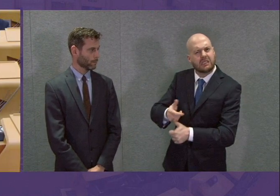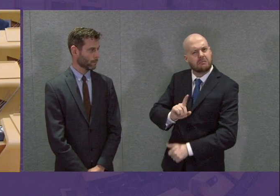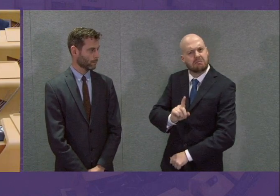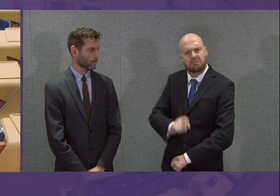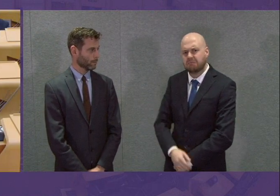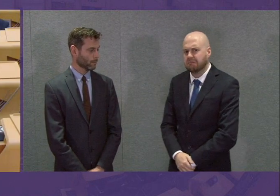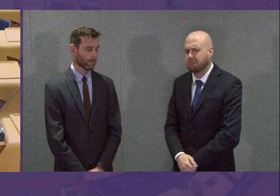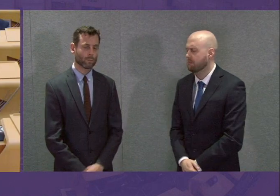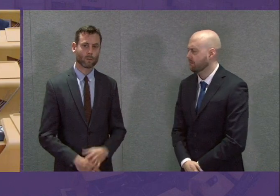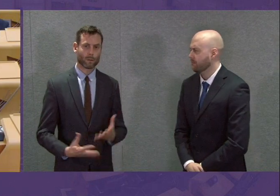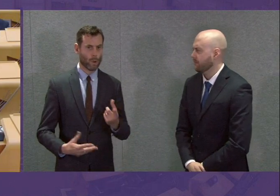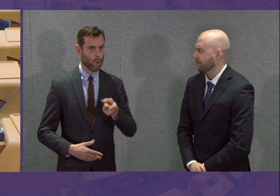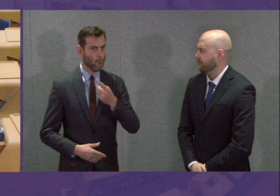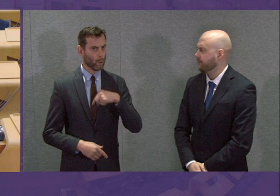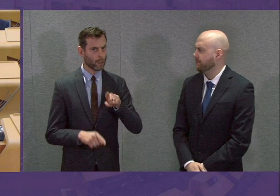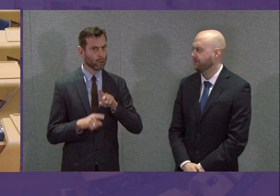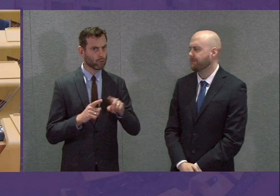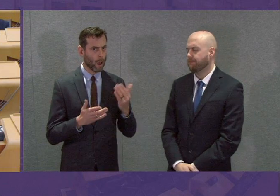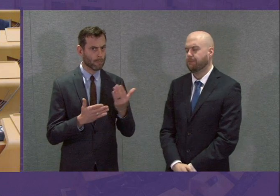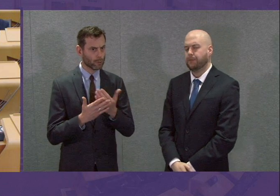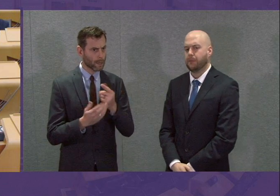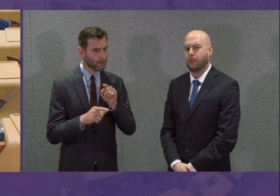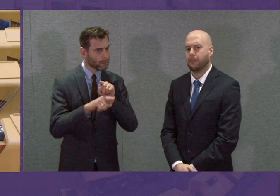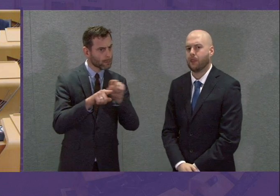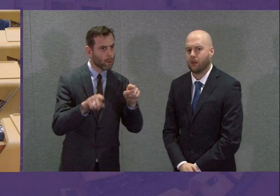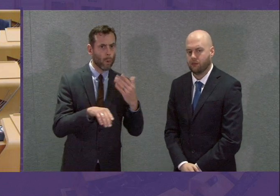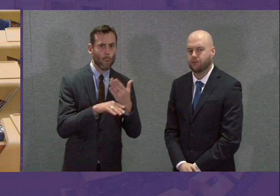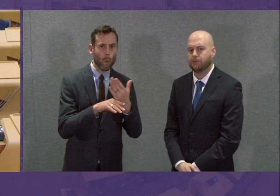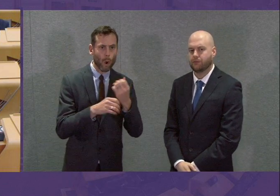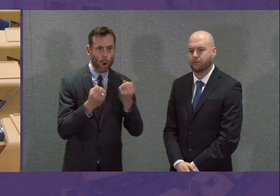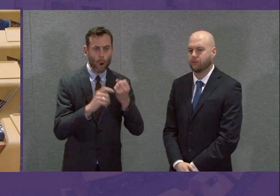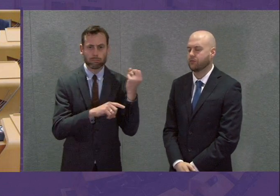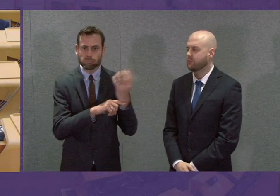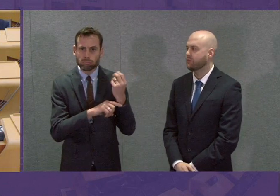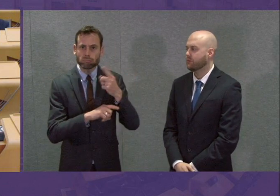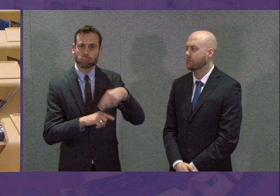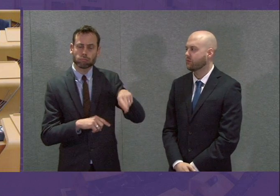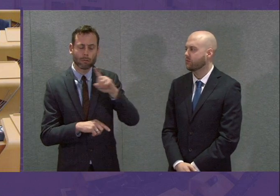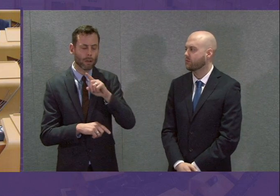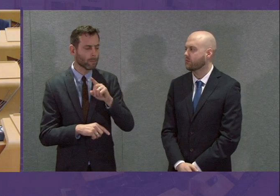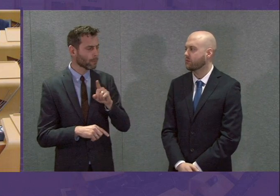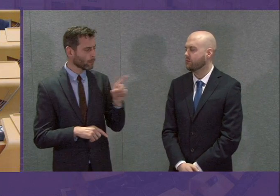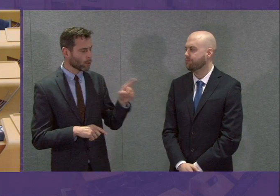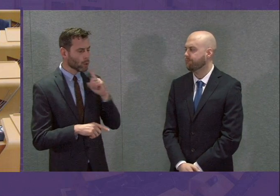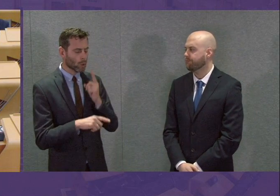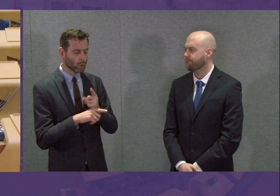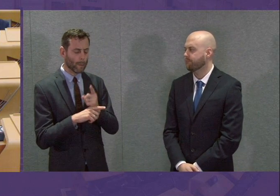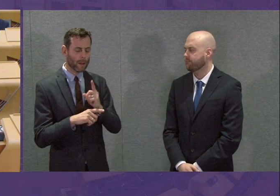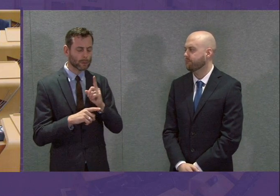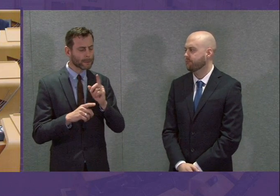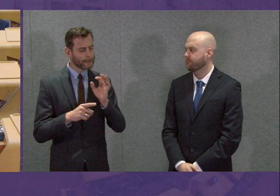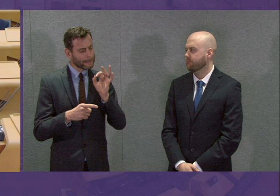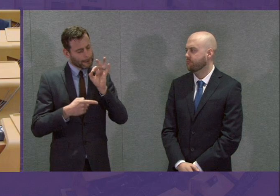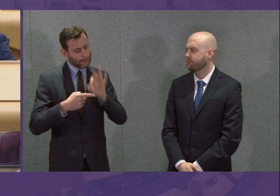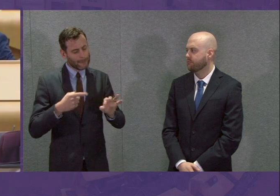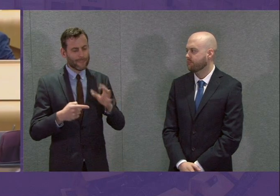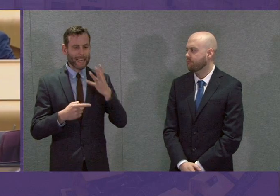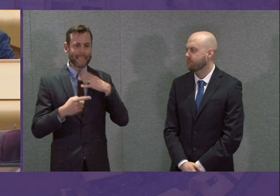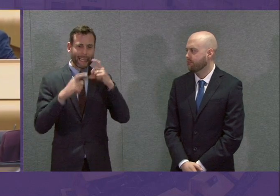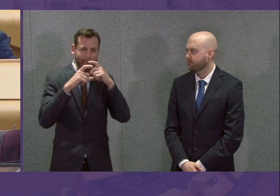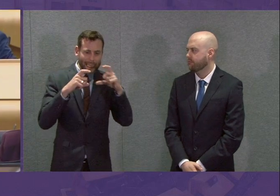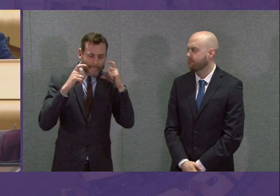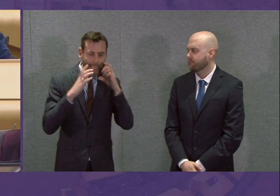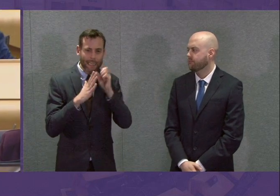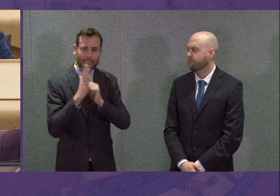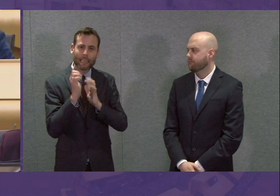will do everything we can to protect those on the frontline. In terms of the type of protective equipment that is required by different categories of health